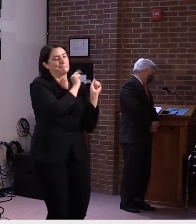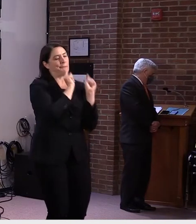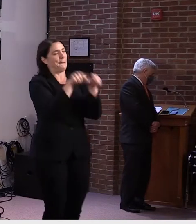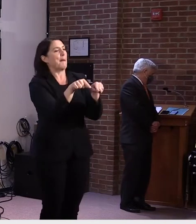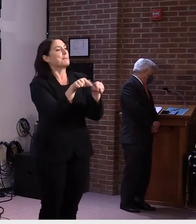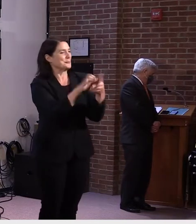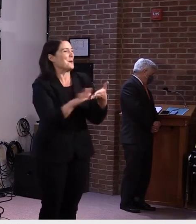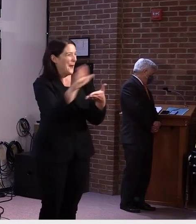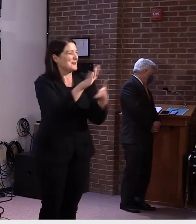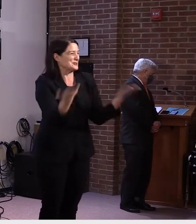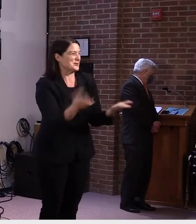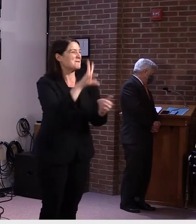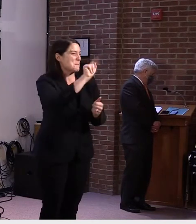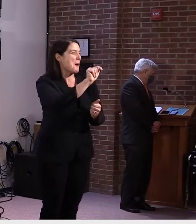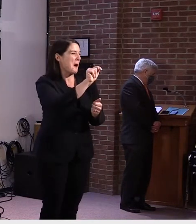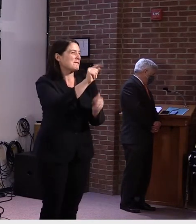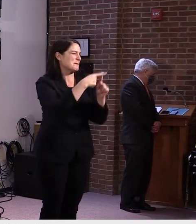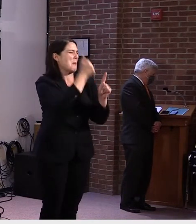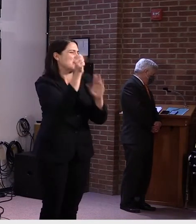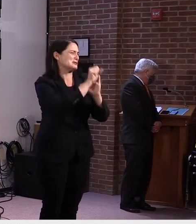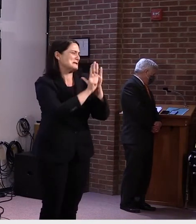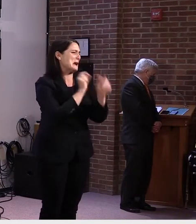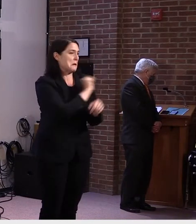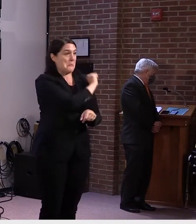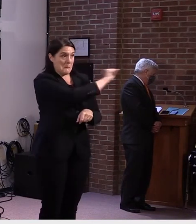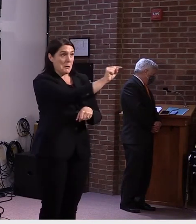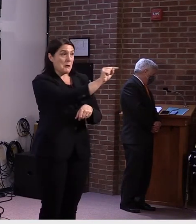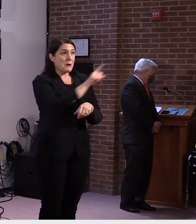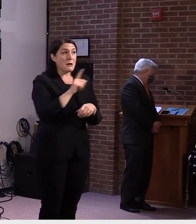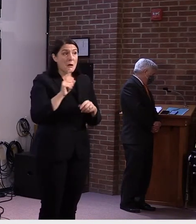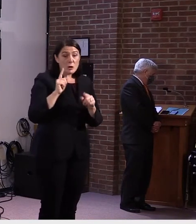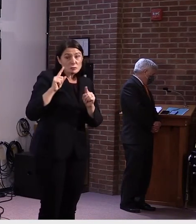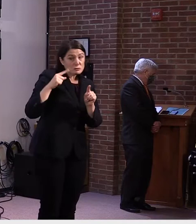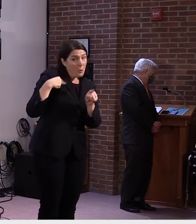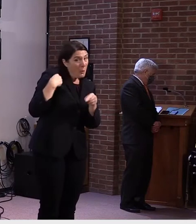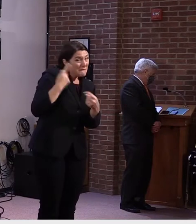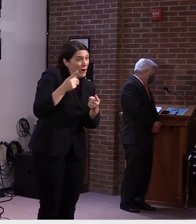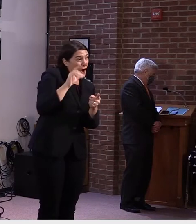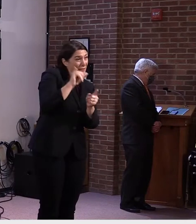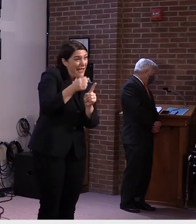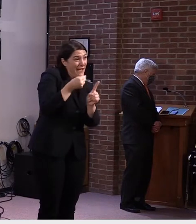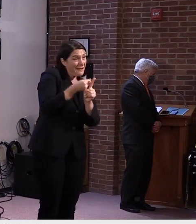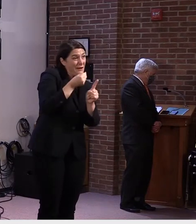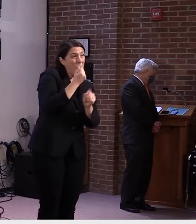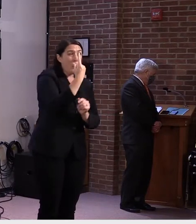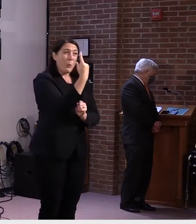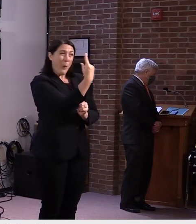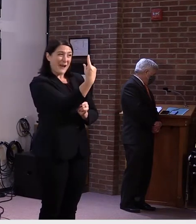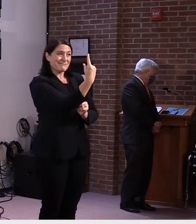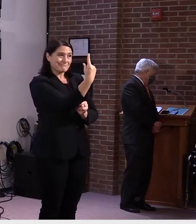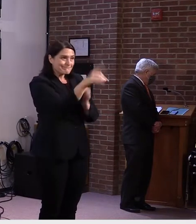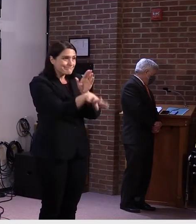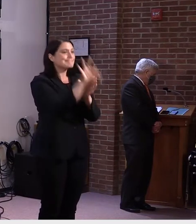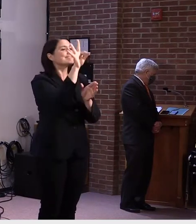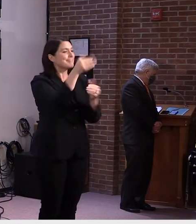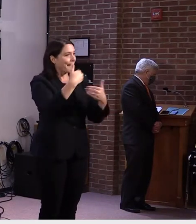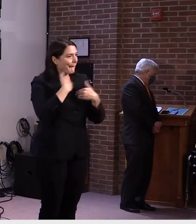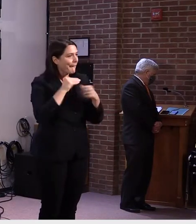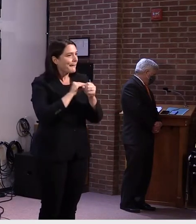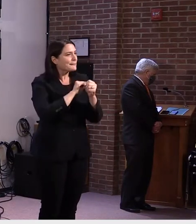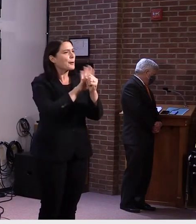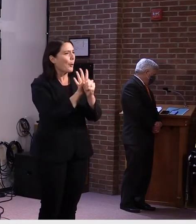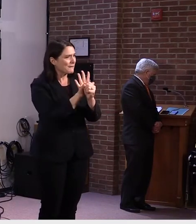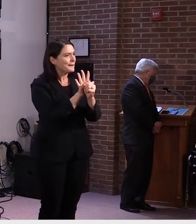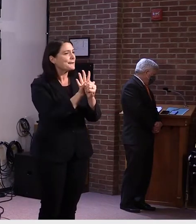-state students. Um, and it's thus far shown one positive finding, which made